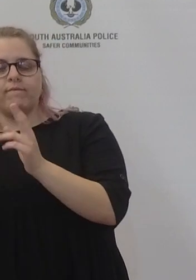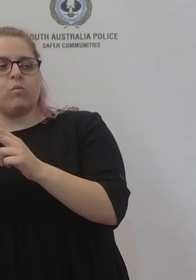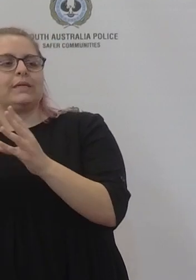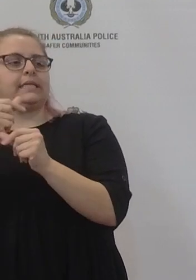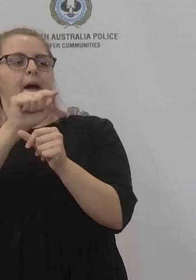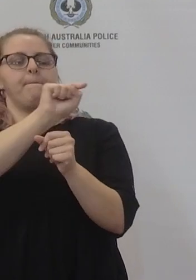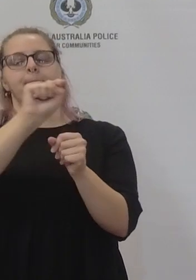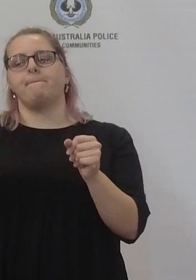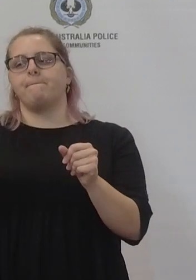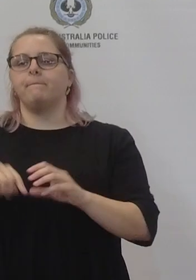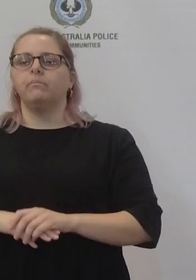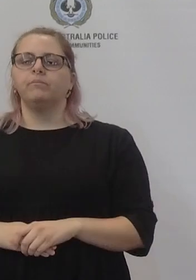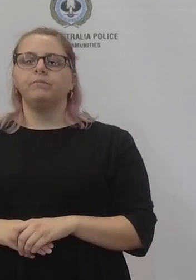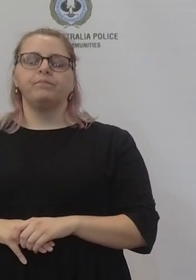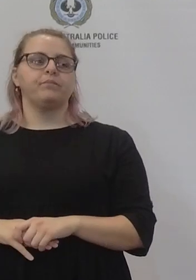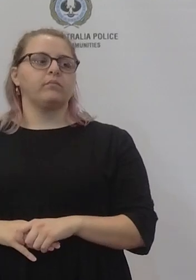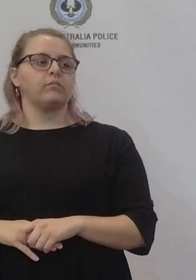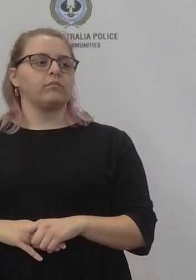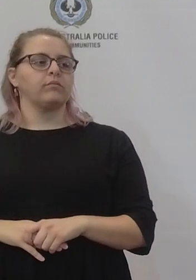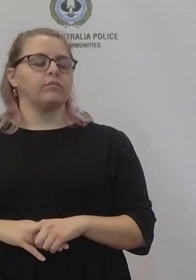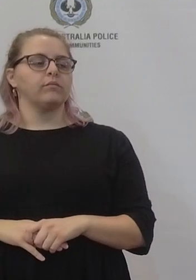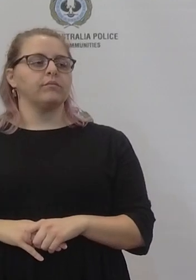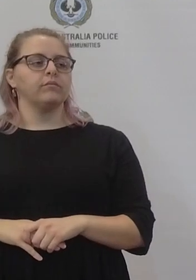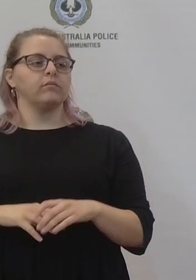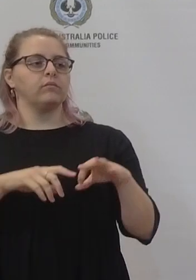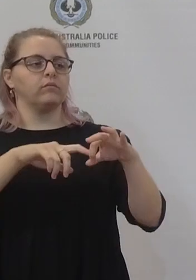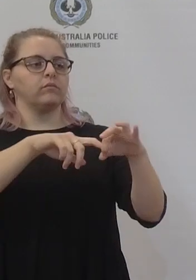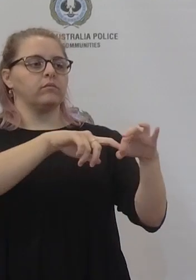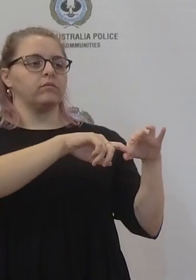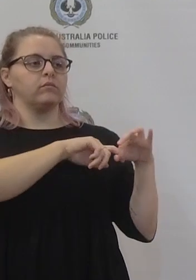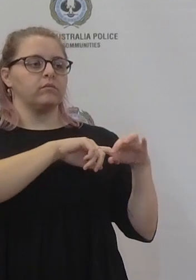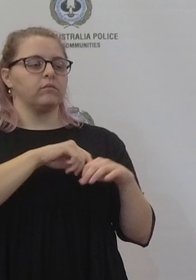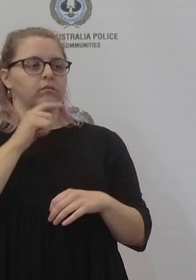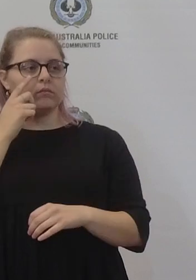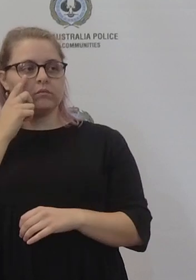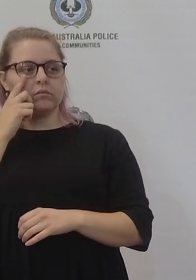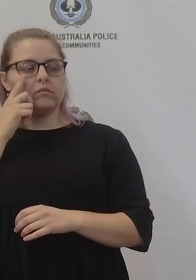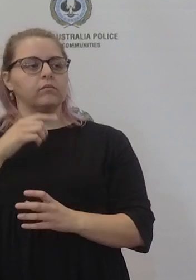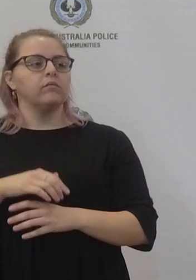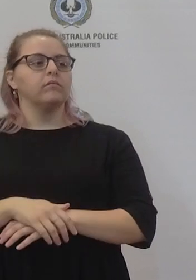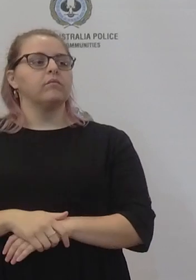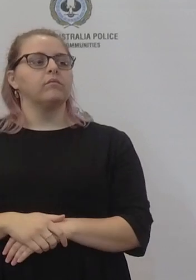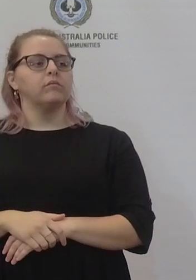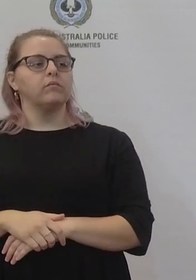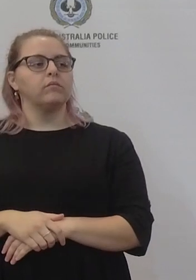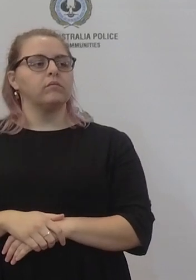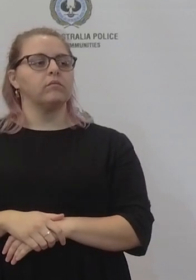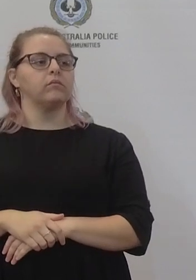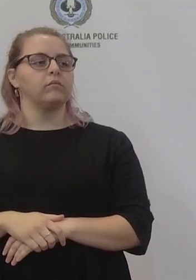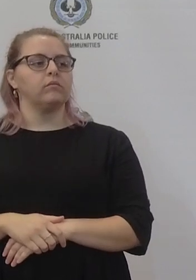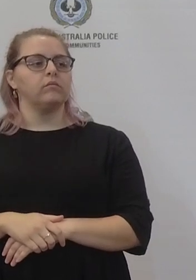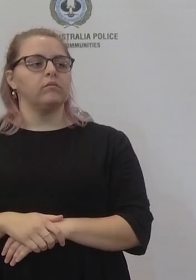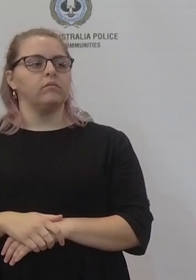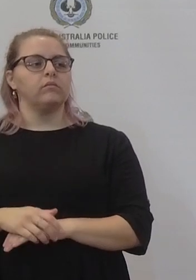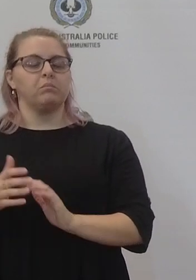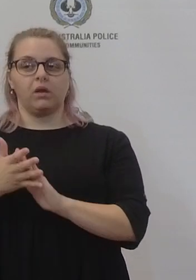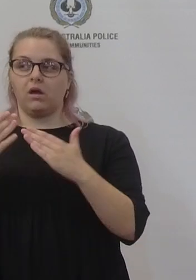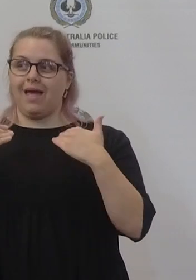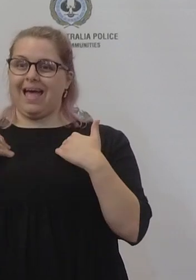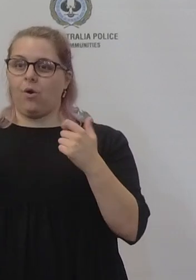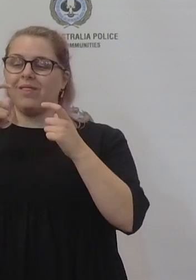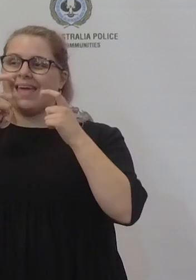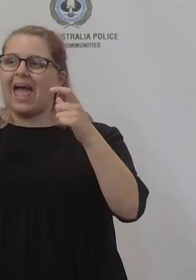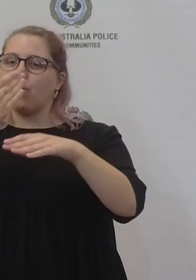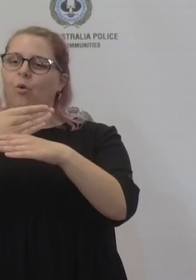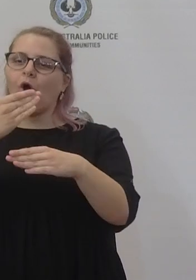to interpret the fact that you don't believe that any form of allowing unvaccinated health care workers back to